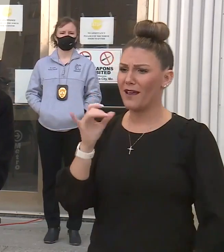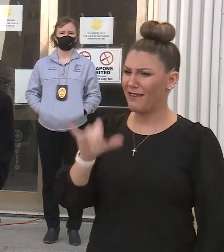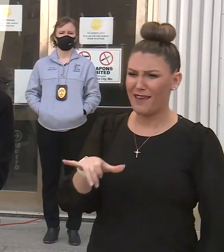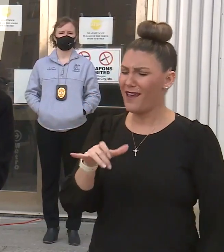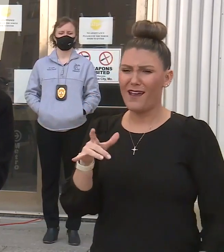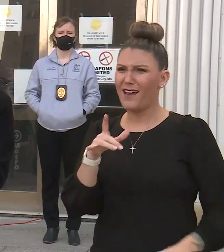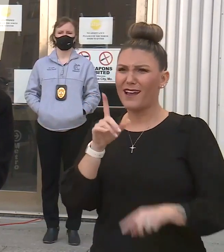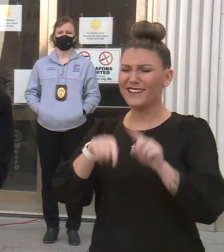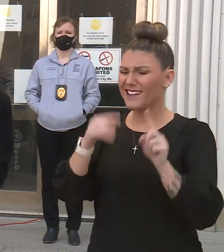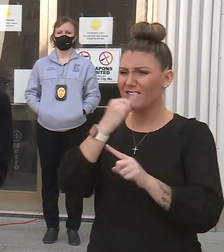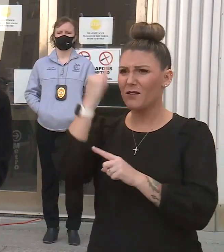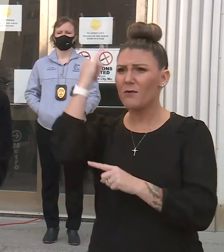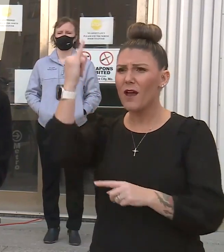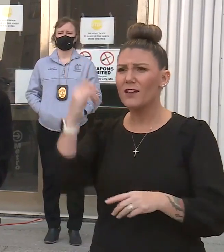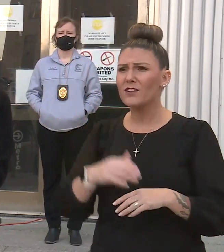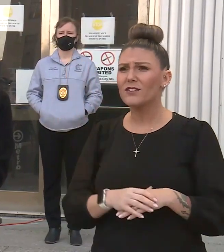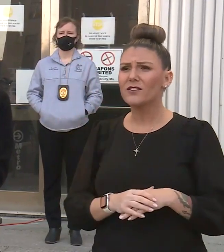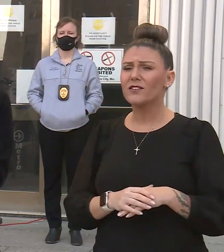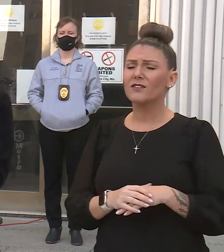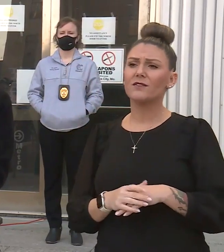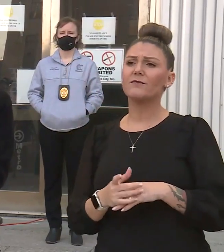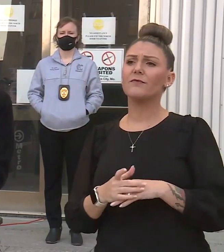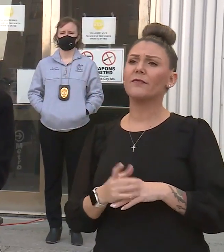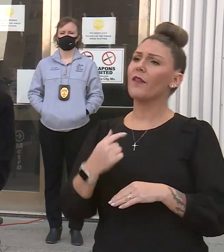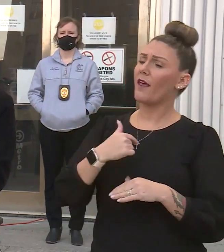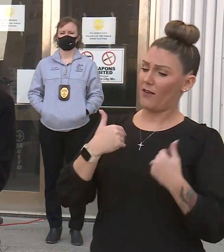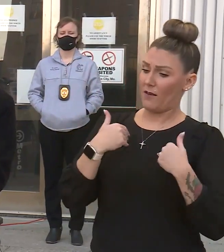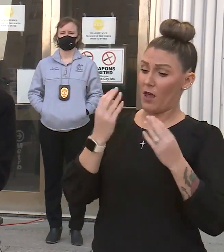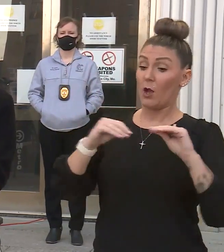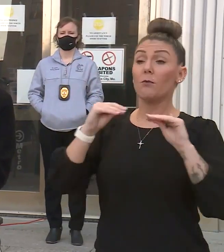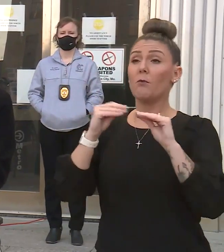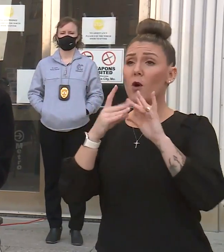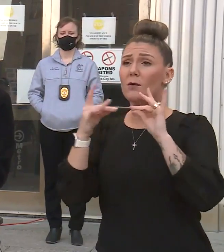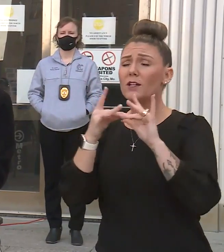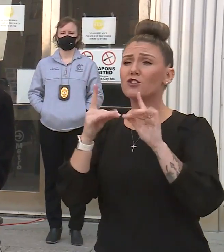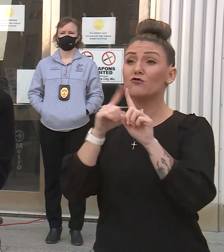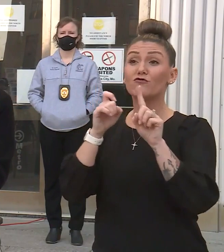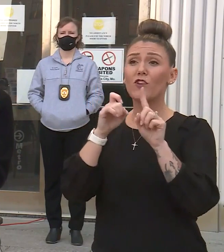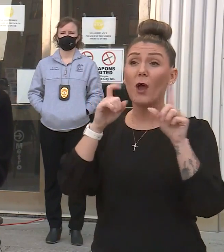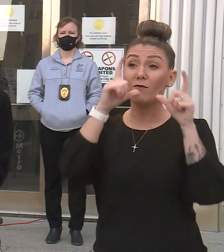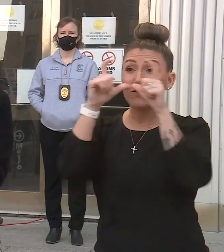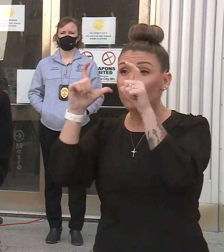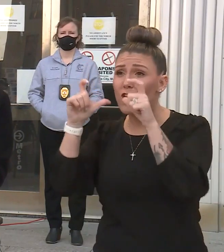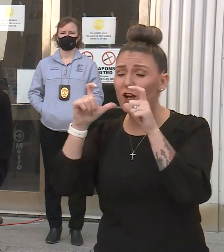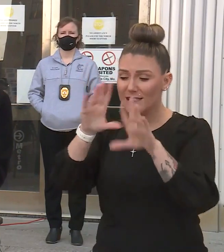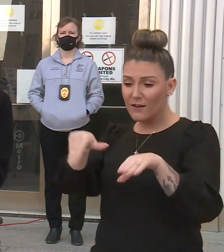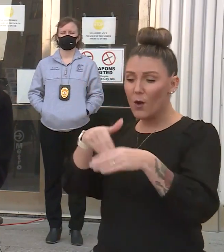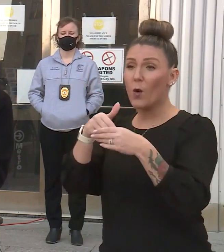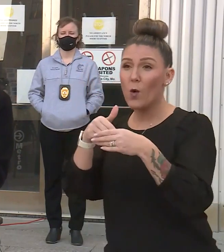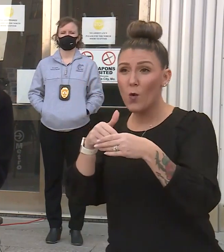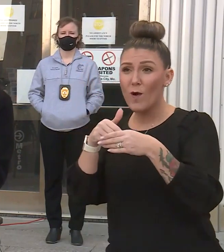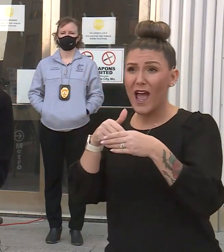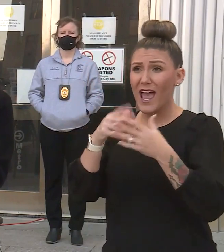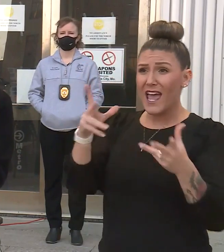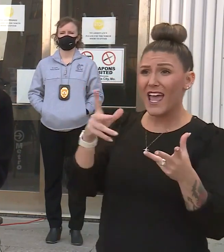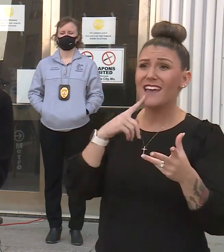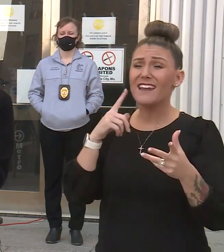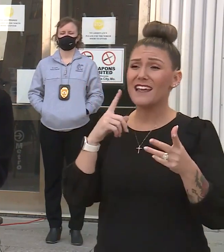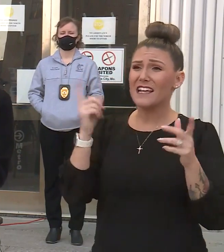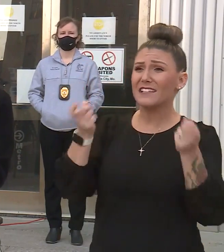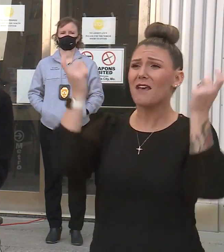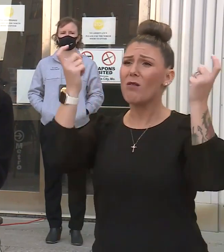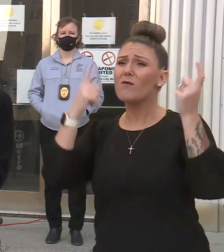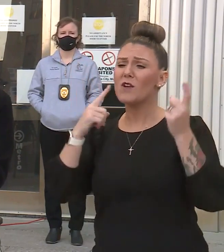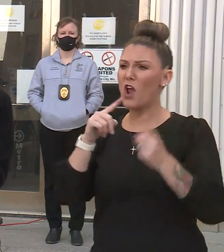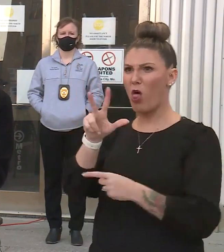unconscionable. We have I have had more messages from photographers at wedding venues who are saying there were 300 people